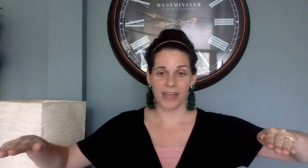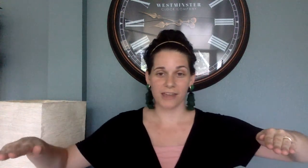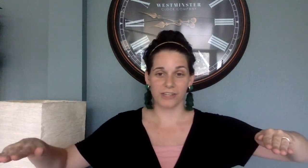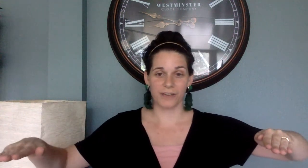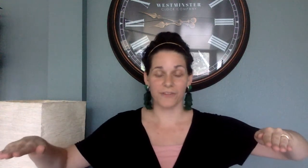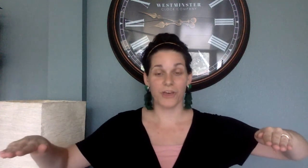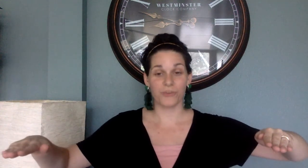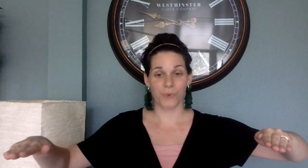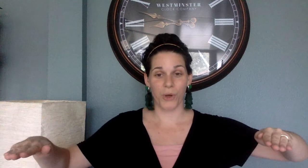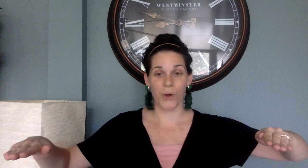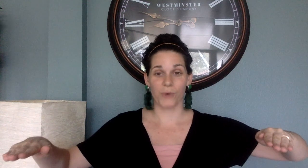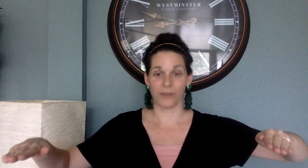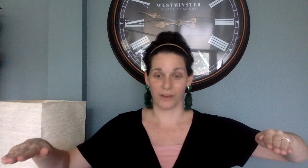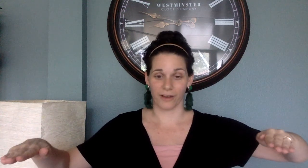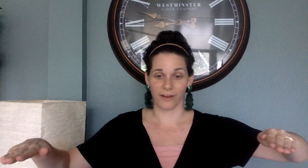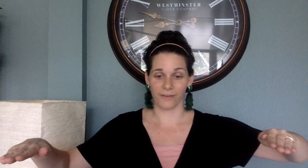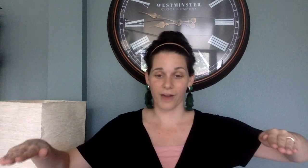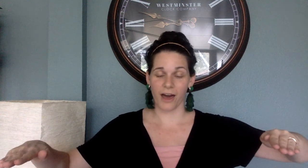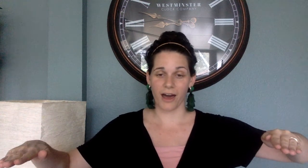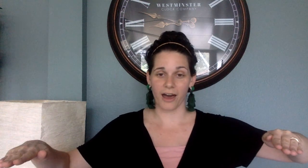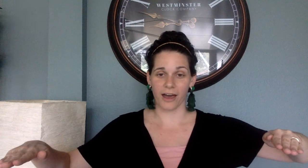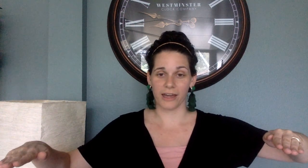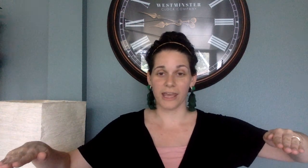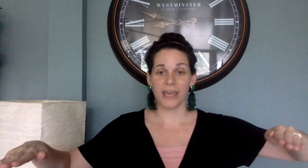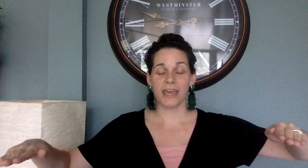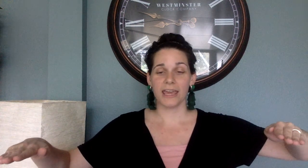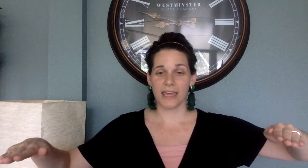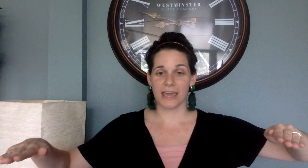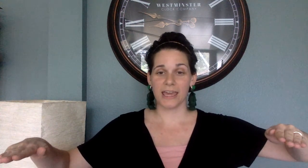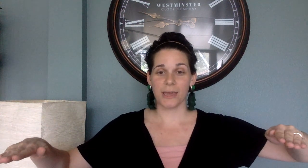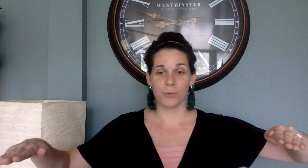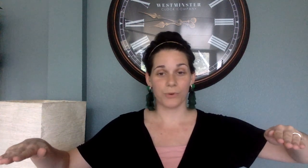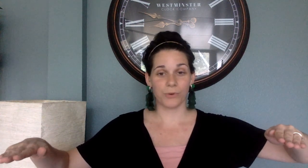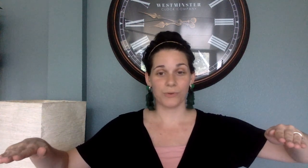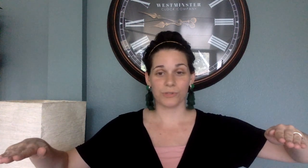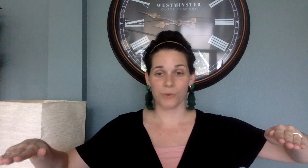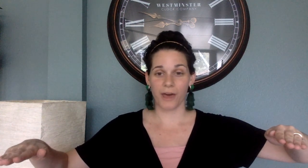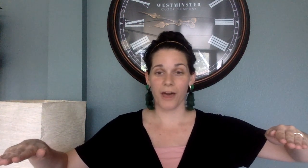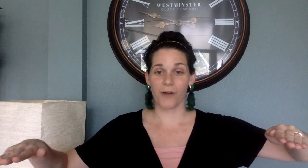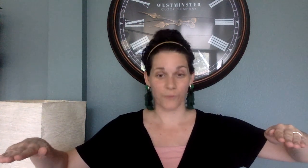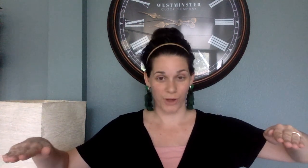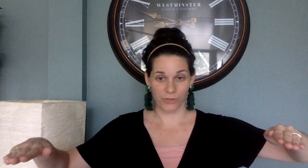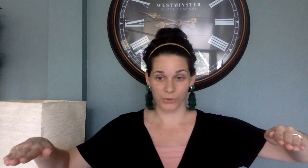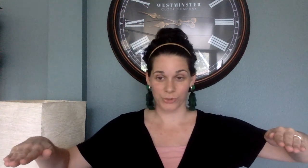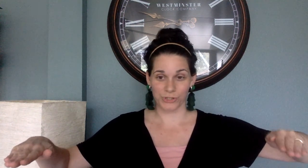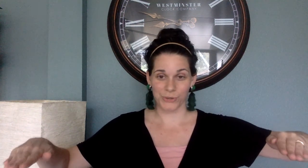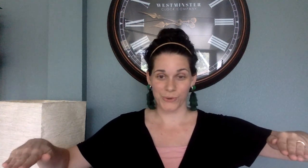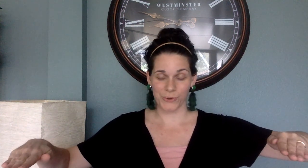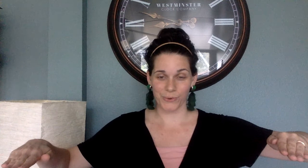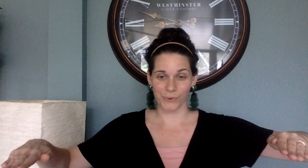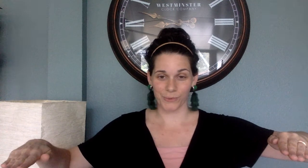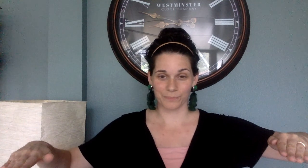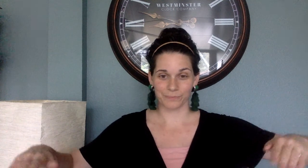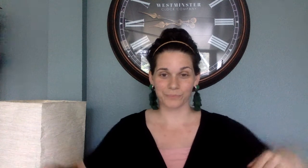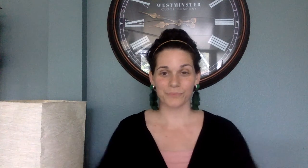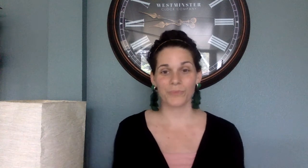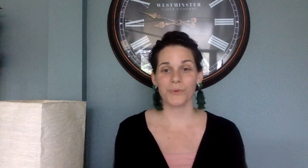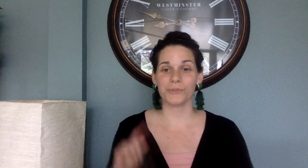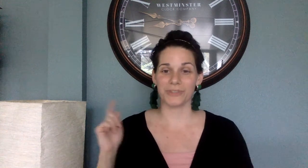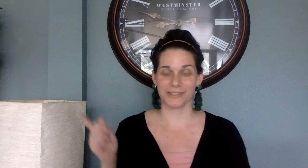hand of the throne of God. Hebrews 12, one through two. We'll do that